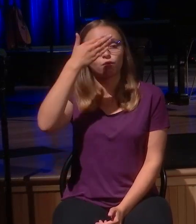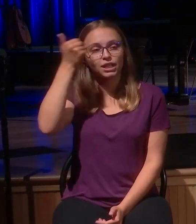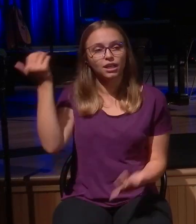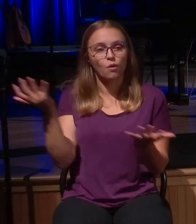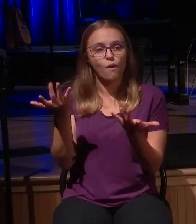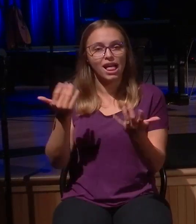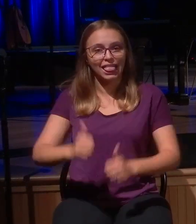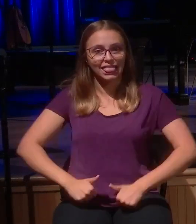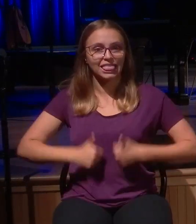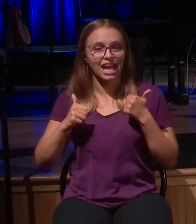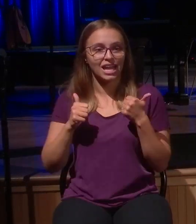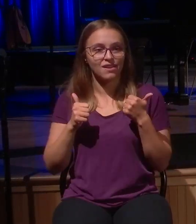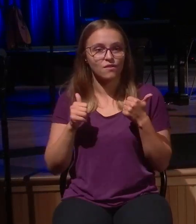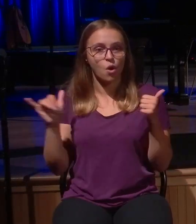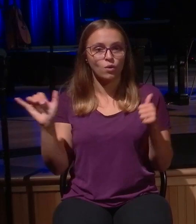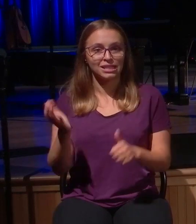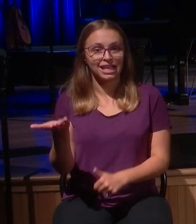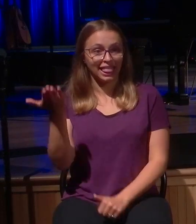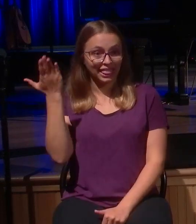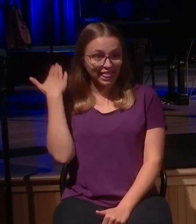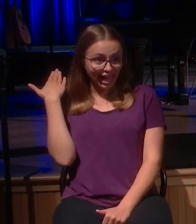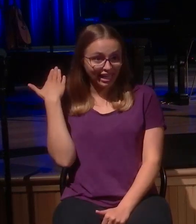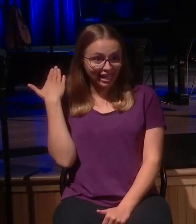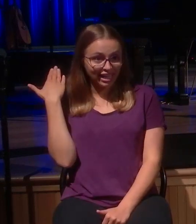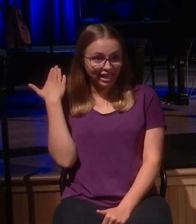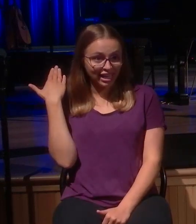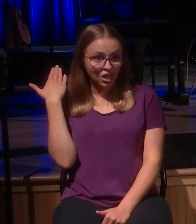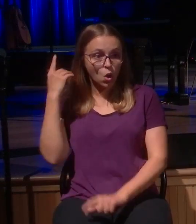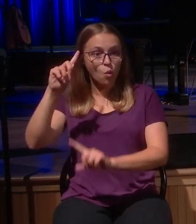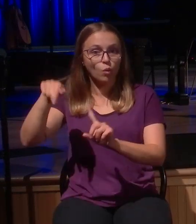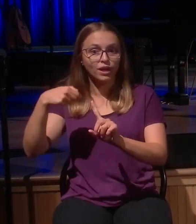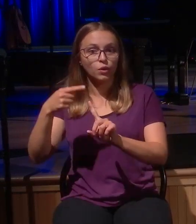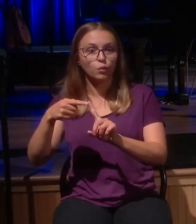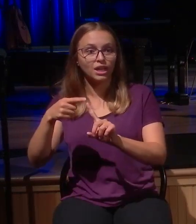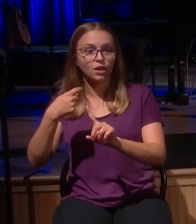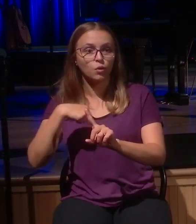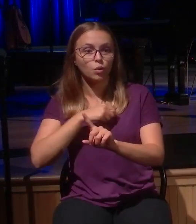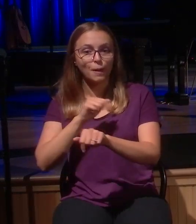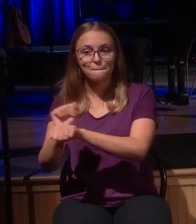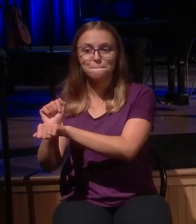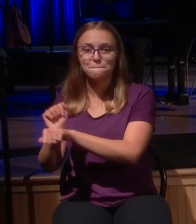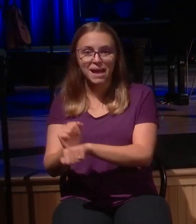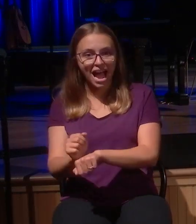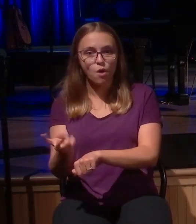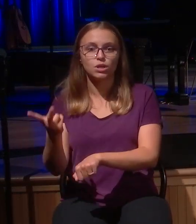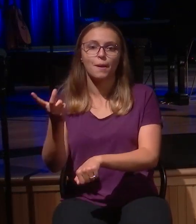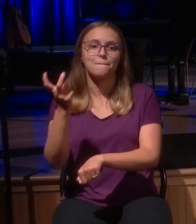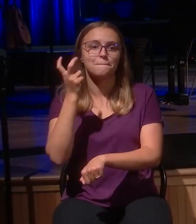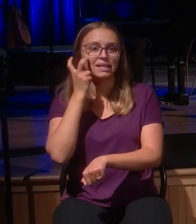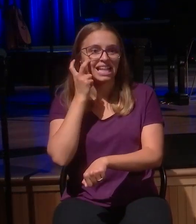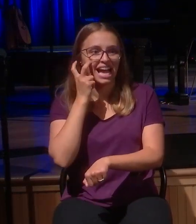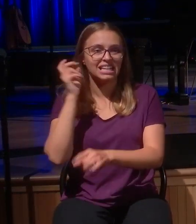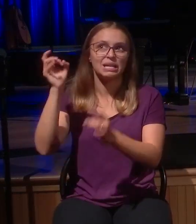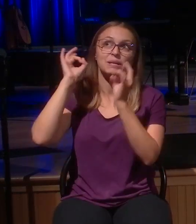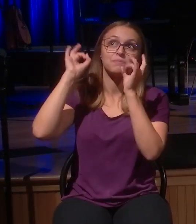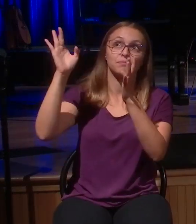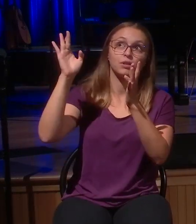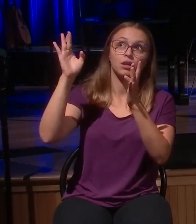Have you been saved so long that you forgot what it was like to be blind, bound, and brash? Have you been in the church so long that you